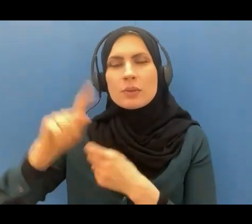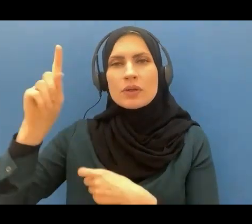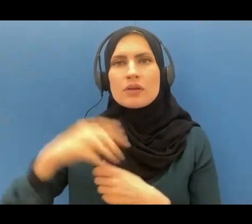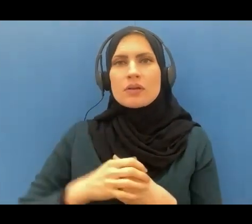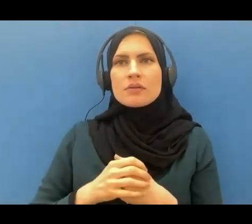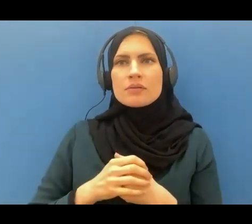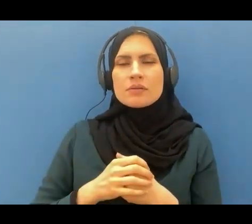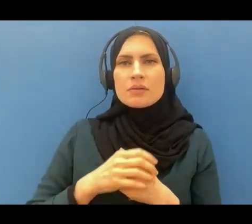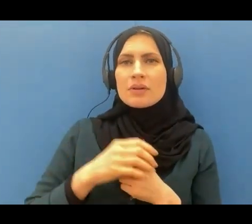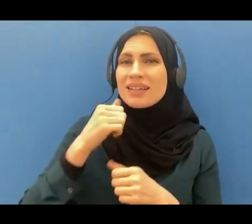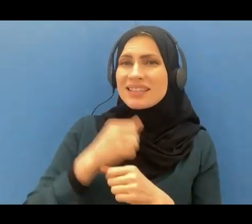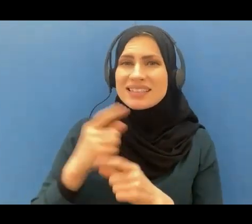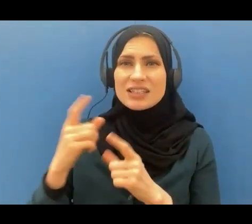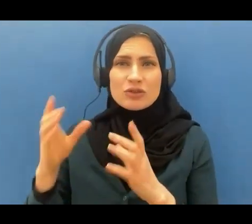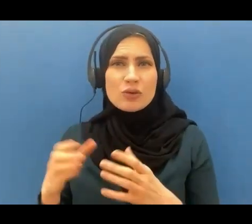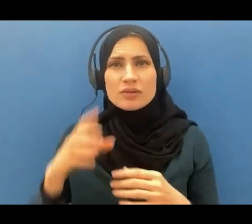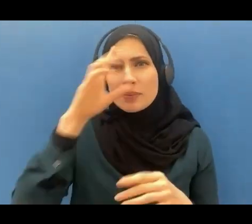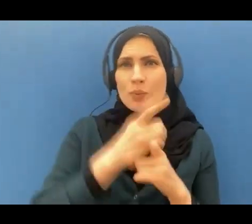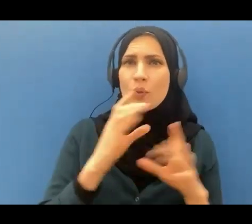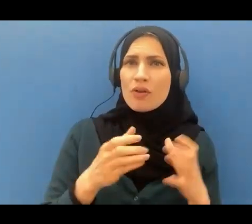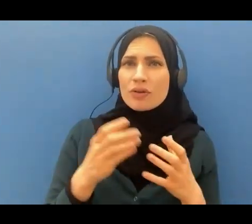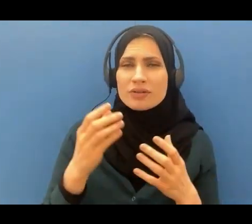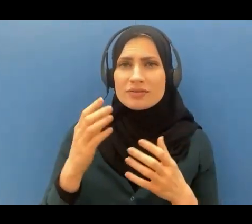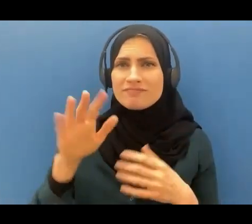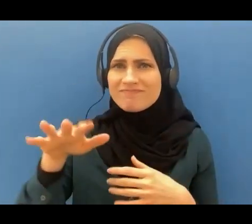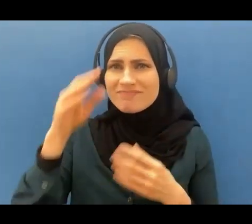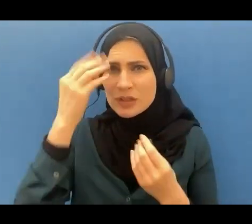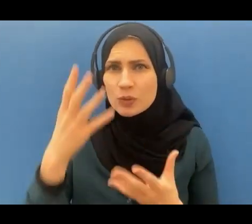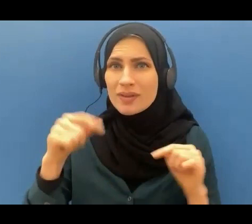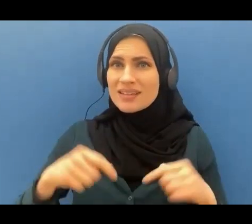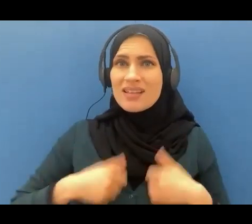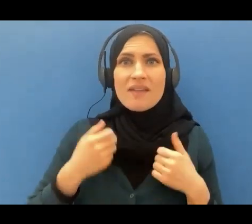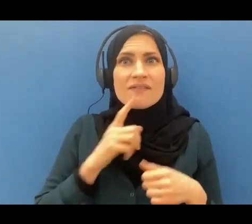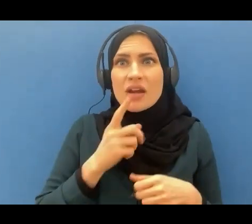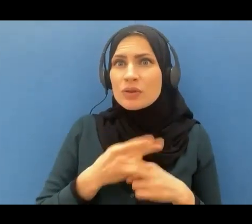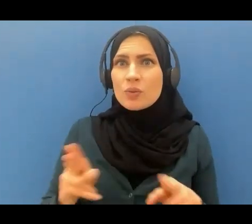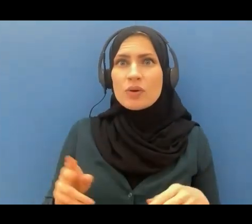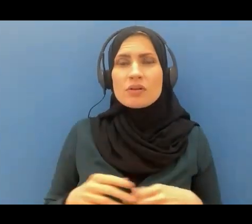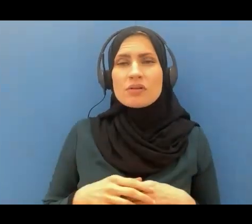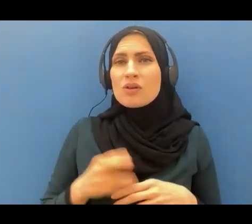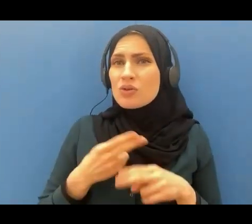brothers this life is too short to waste any minute